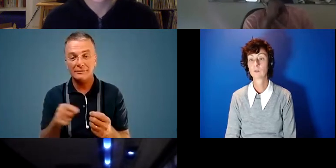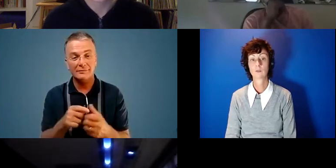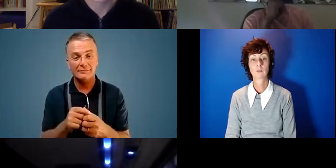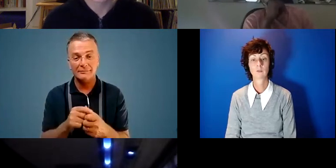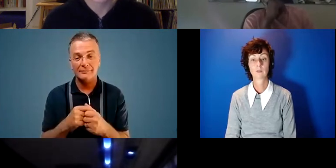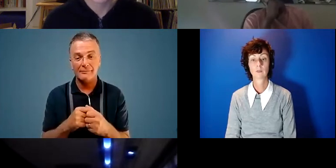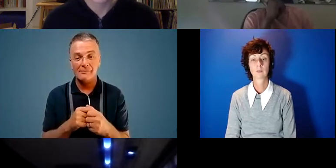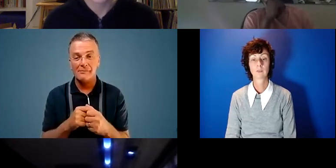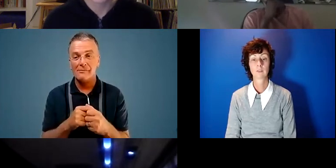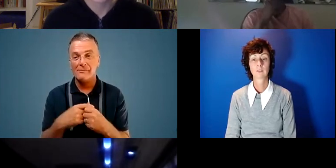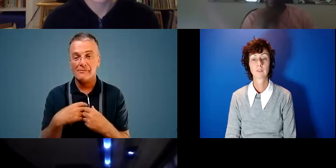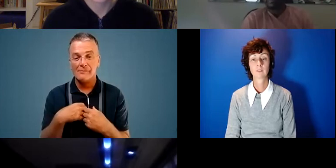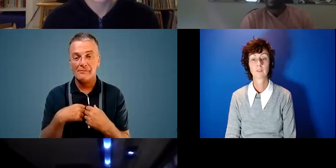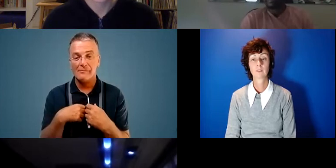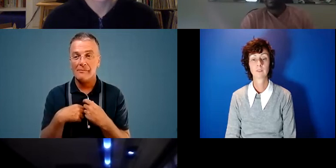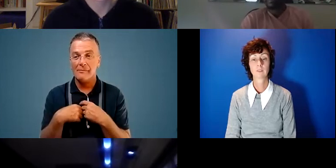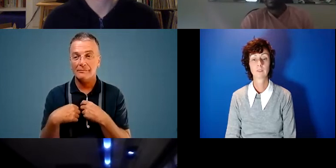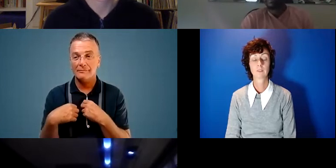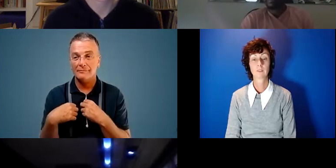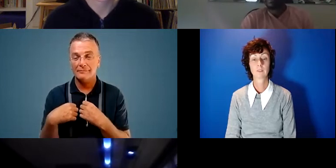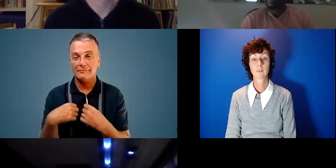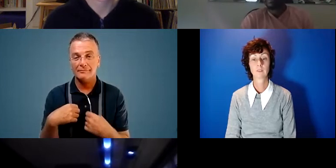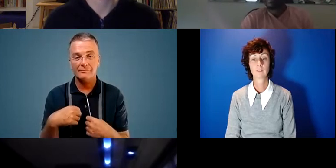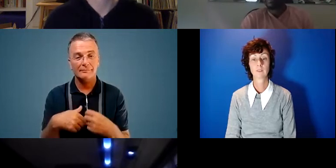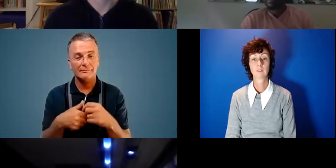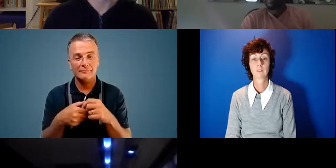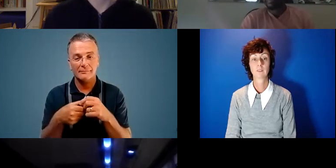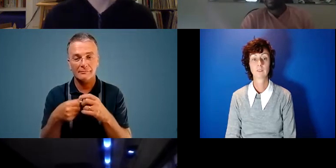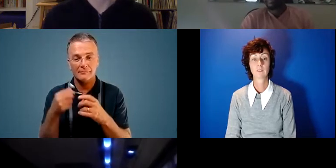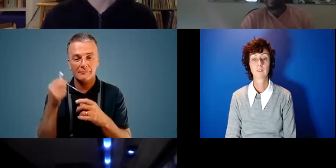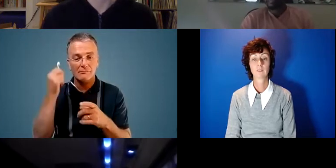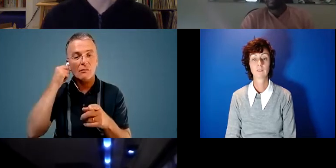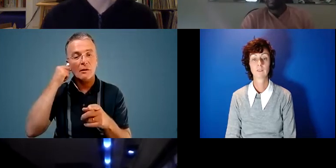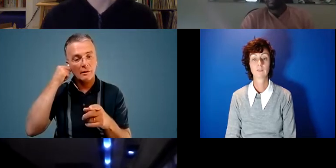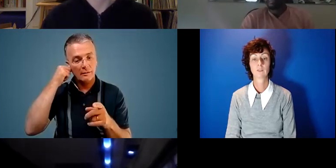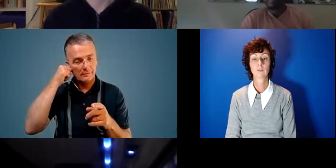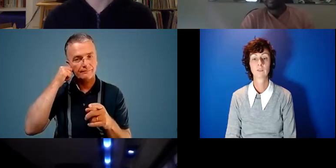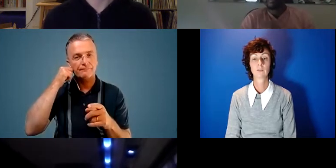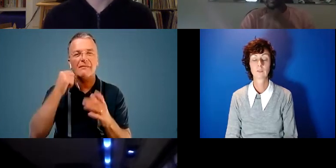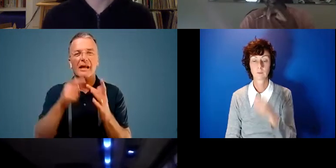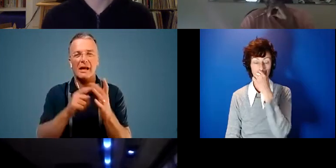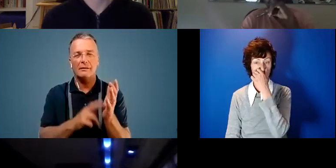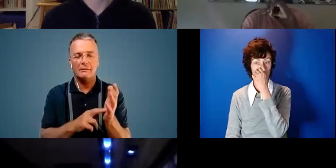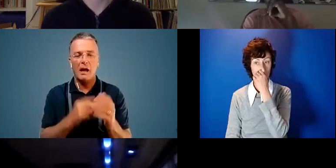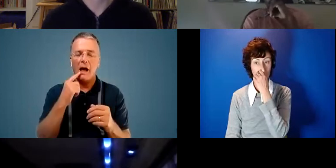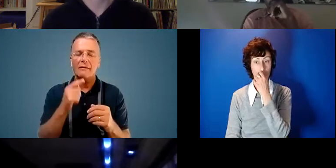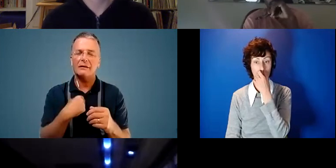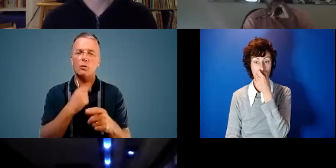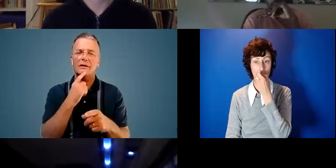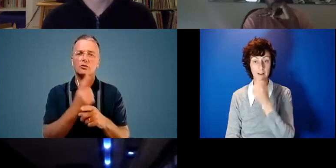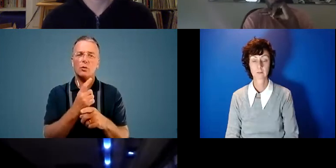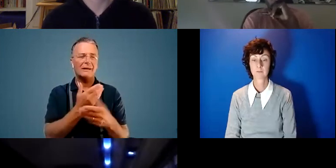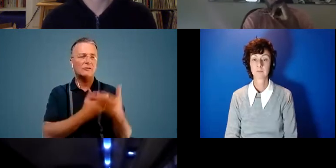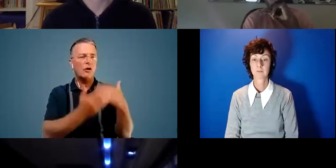yeah i think it's really about we we talked about historically about you know